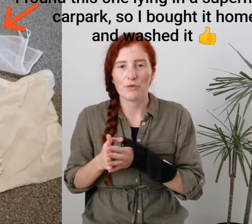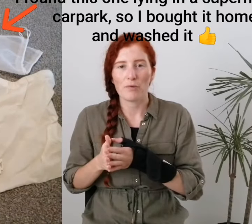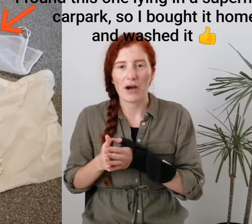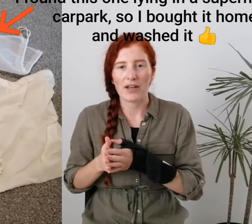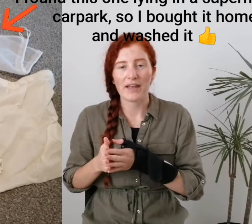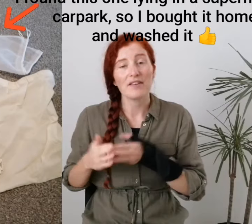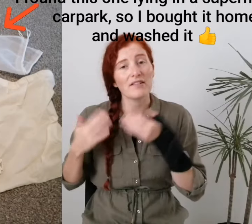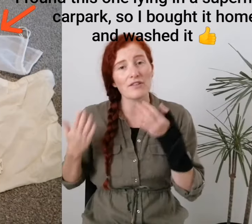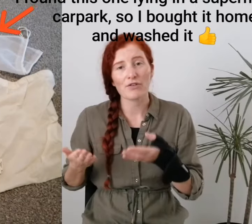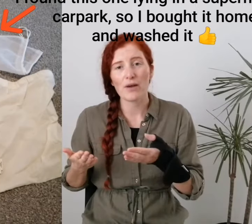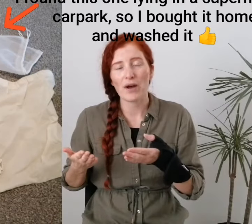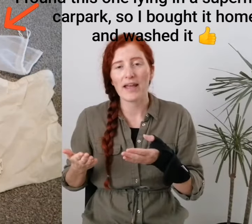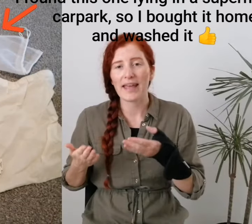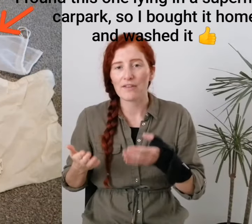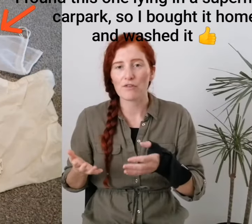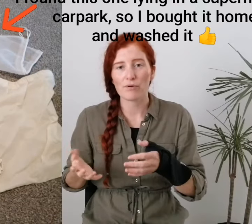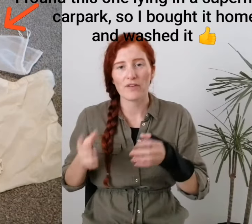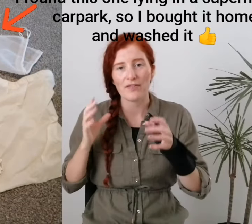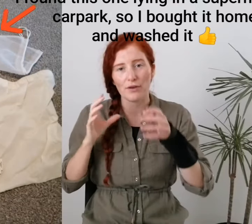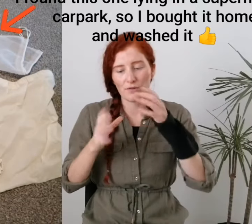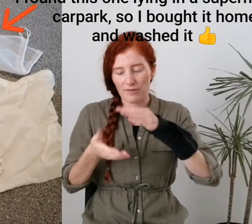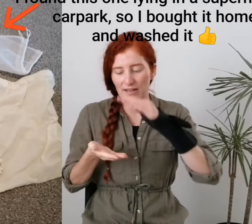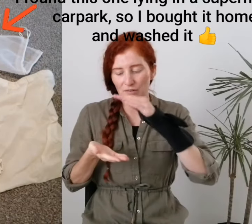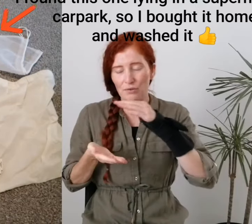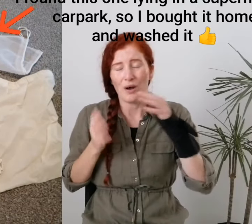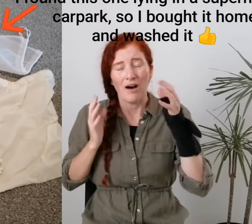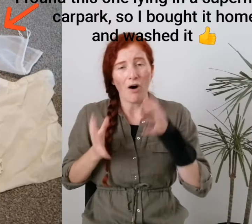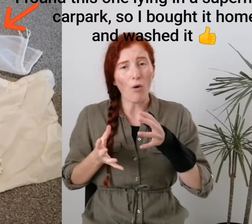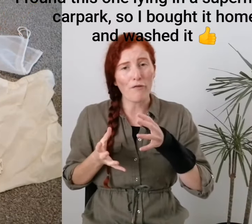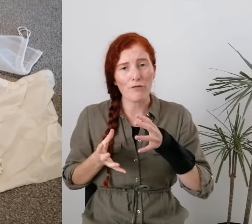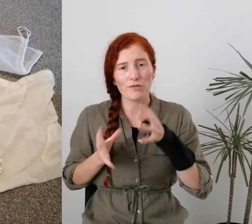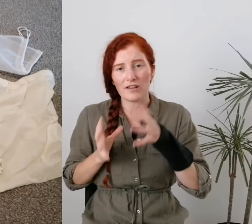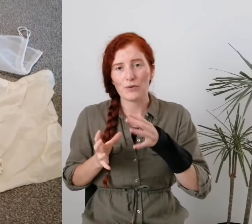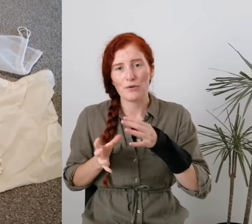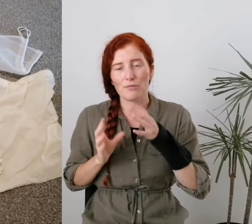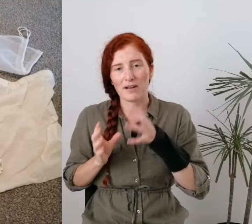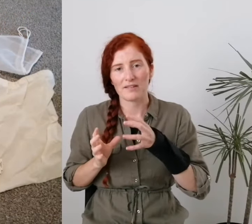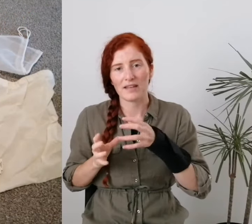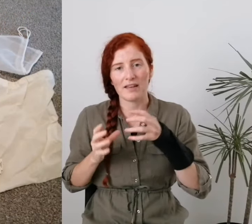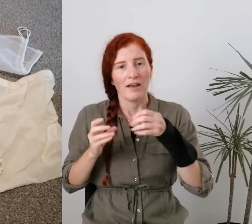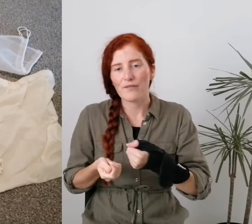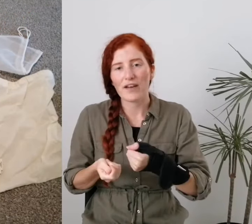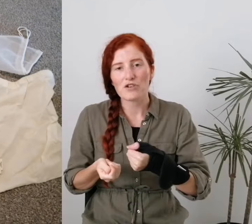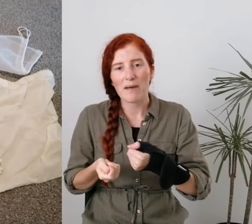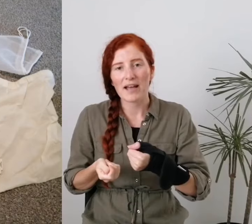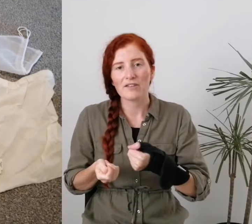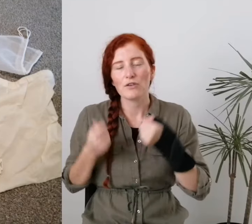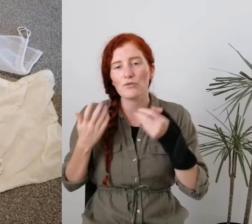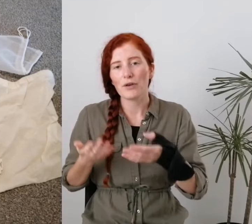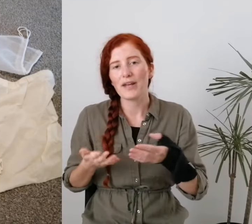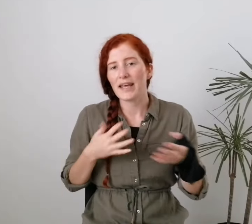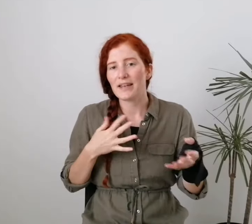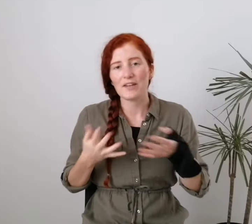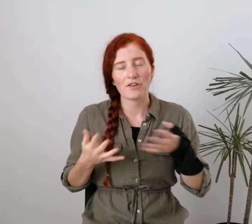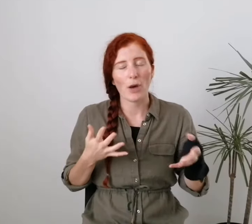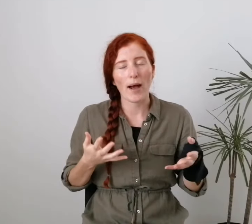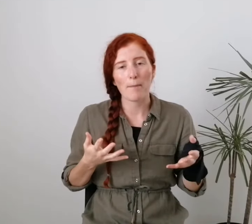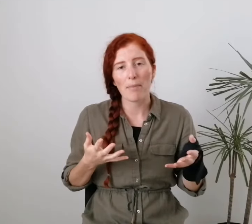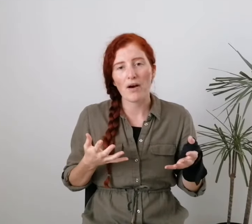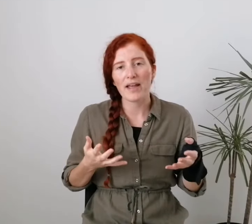supermarket. This is a great way, again, to prevent those little awful single-use plastic fruit and veg bags. You don't, again, need to go out and buy